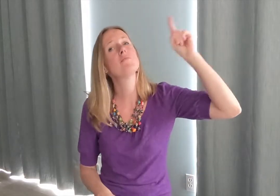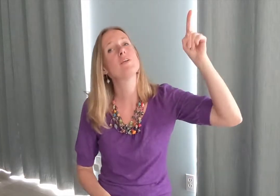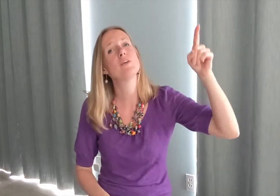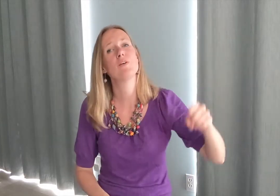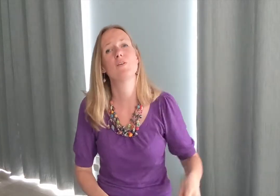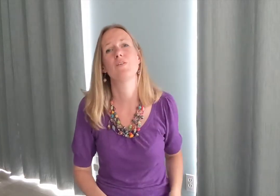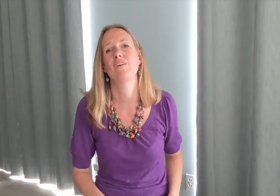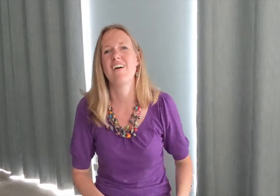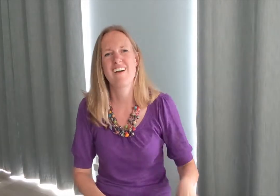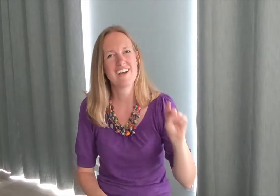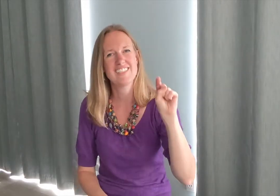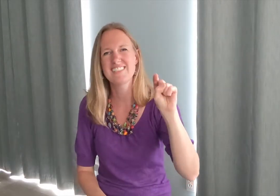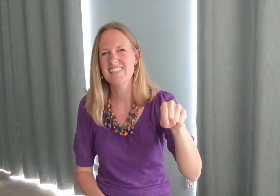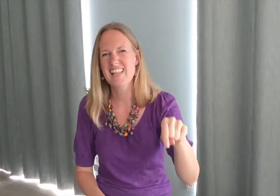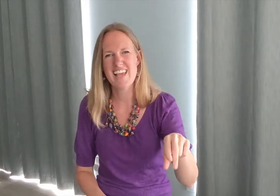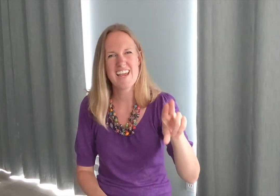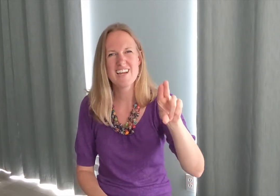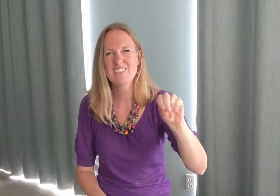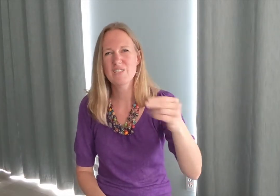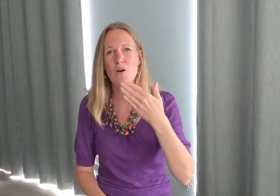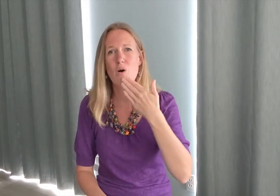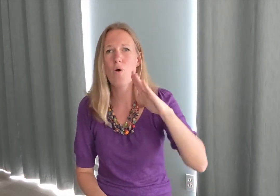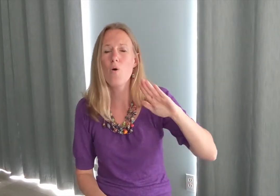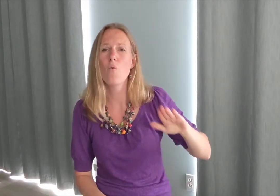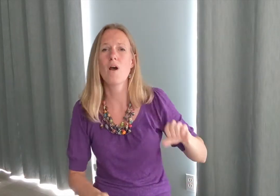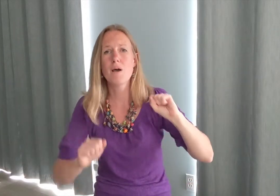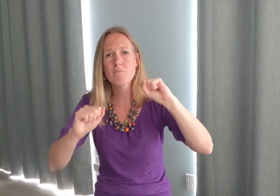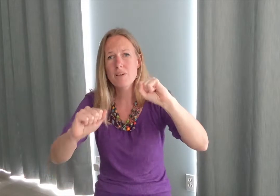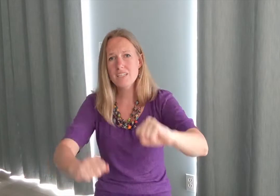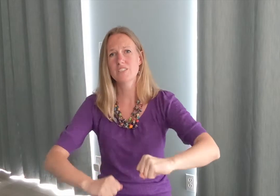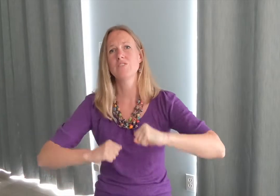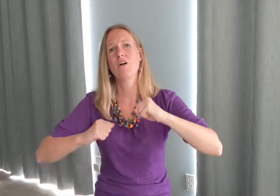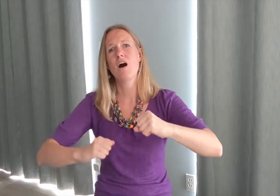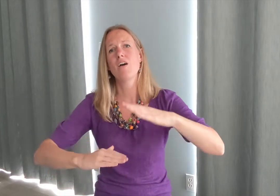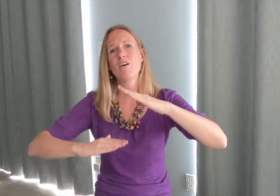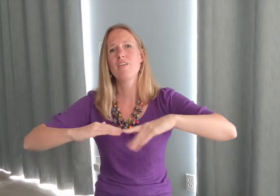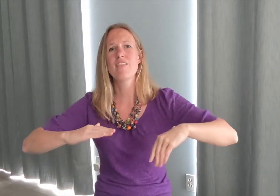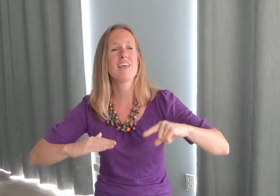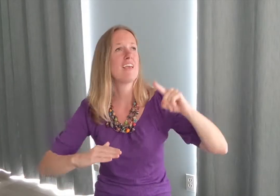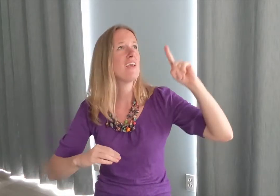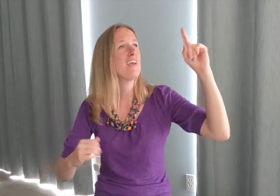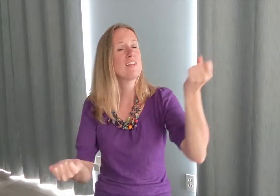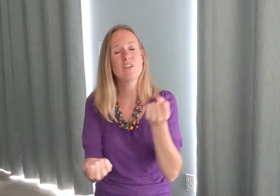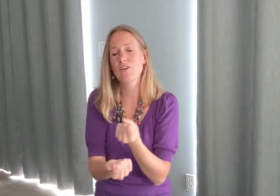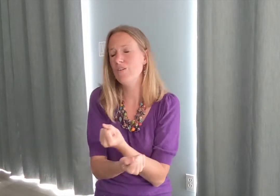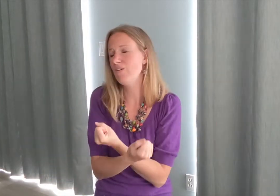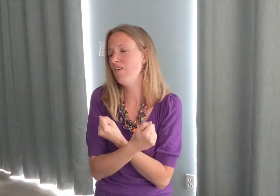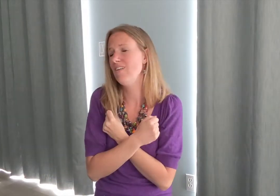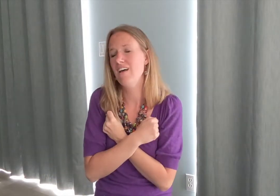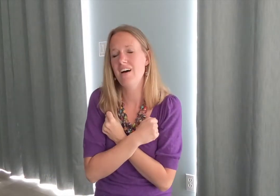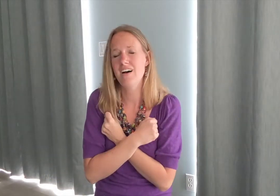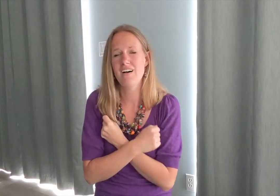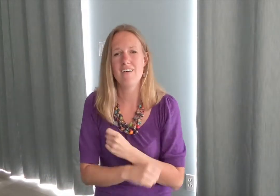you Cause there's no weapon stronger than your love